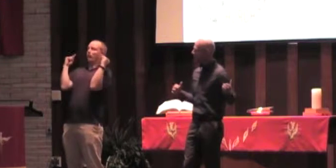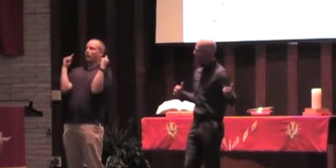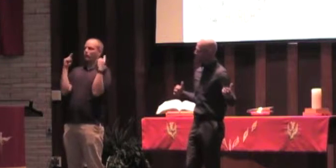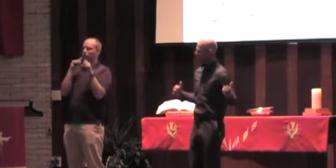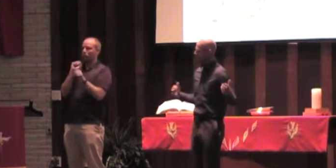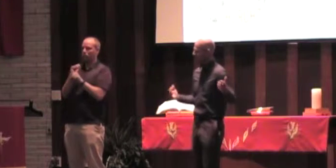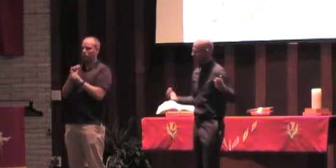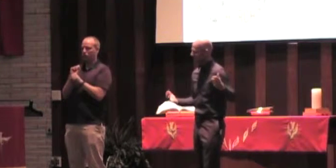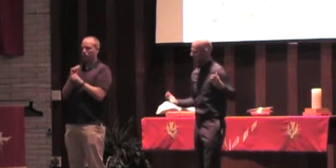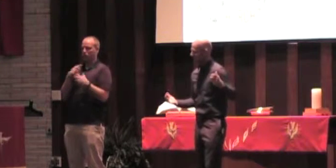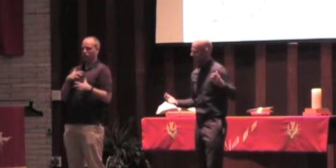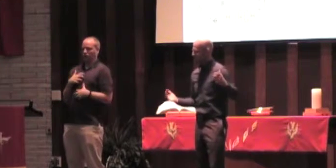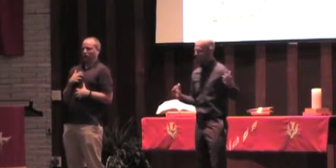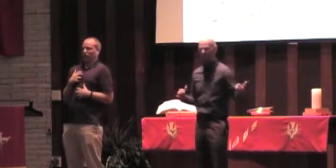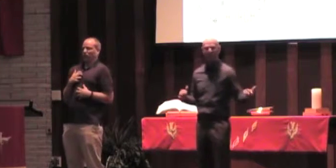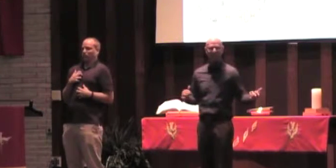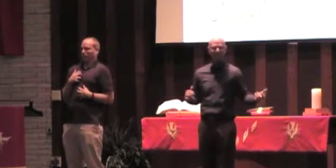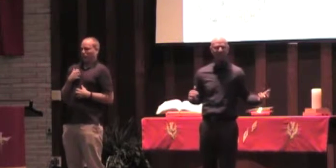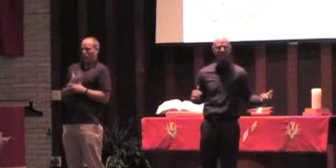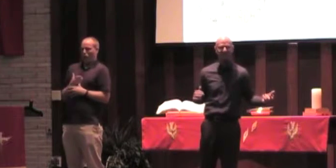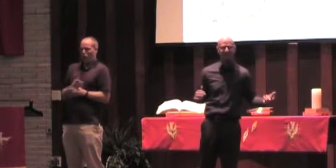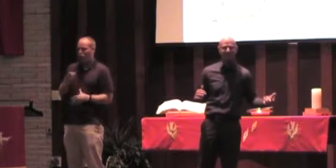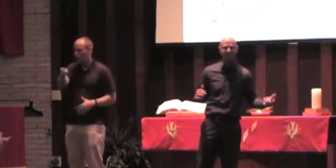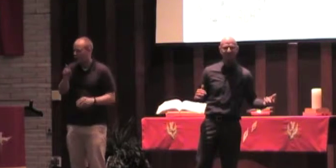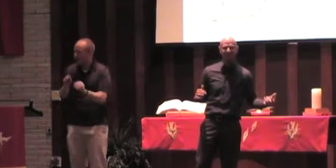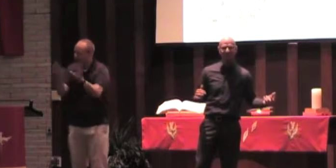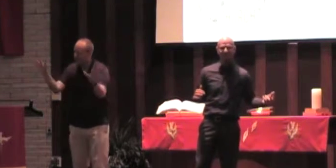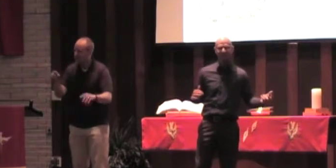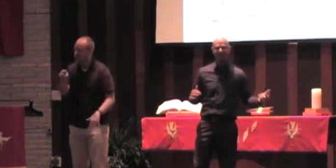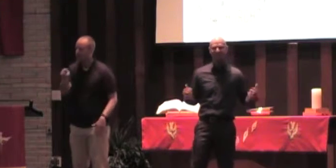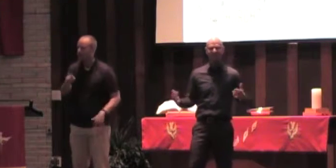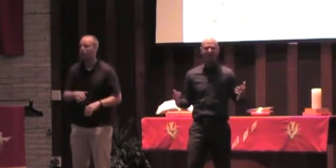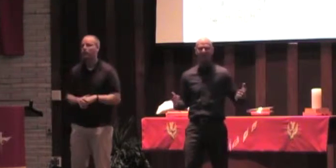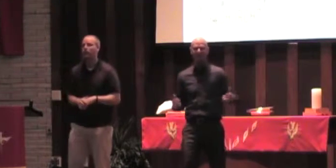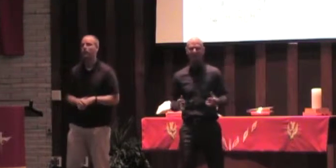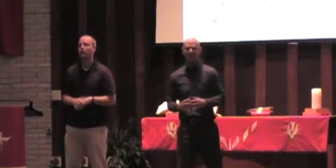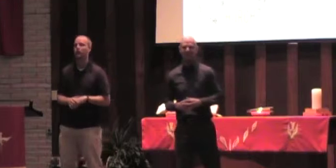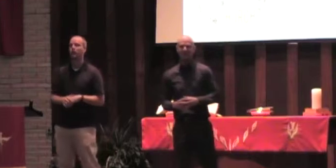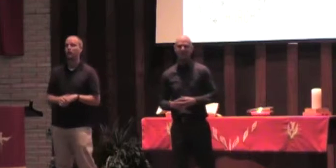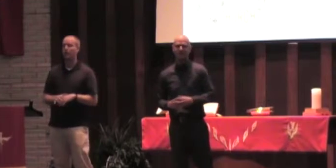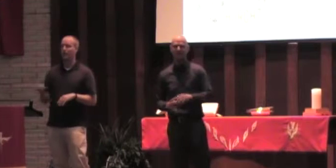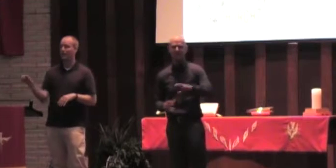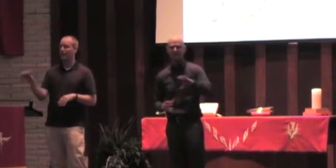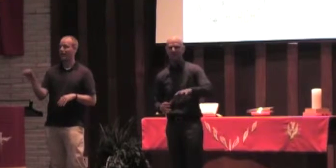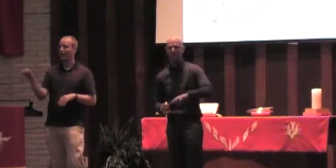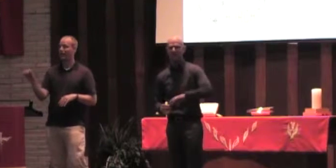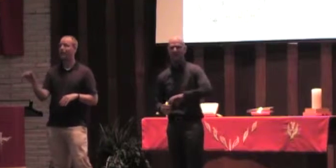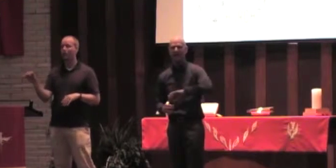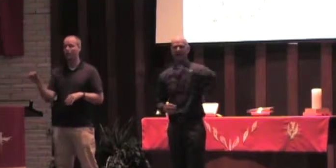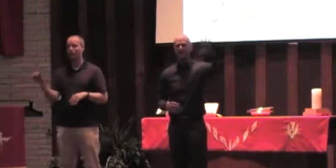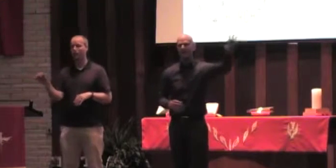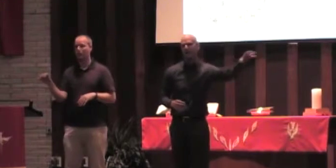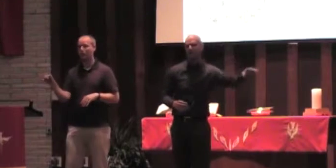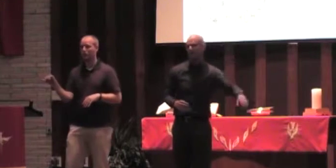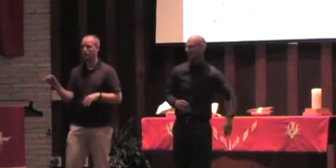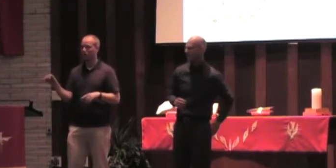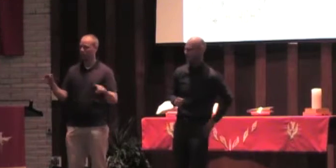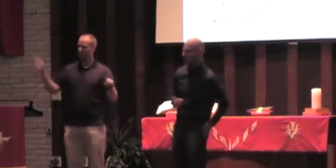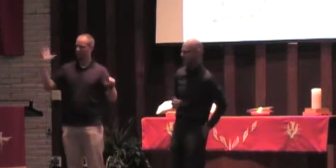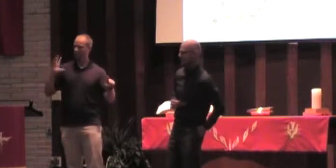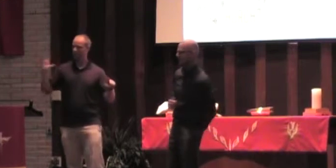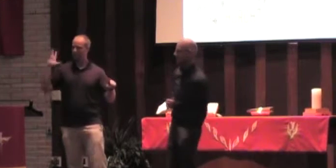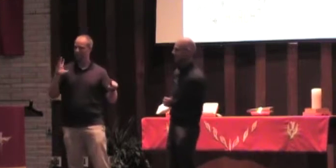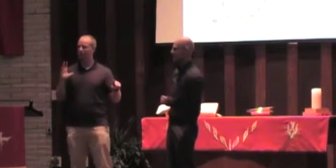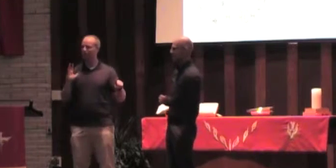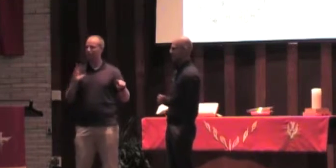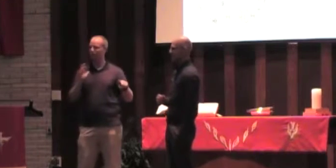in anguish and torment. Much like maybe some of those that were casted out back